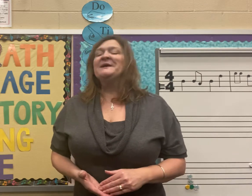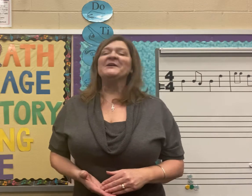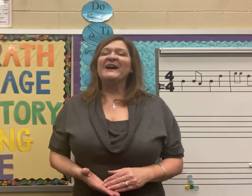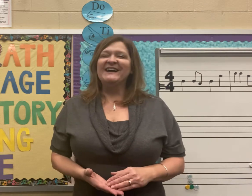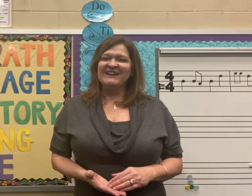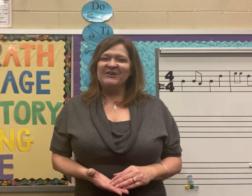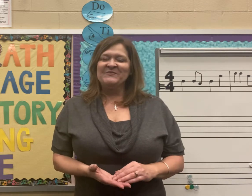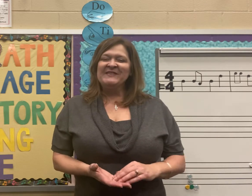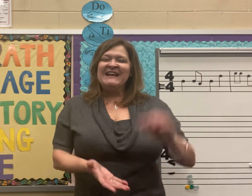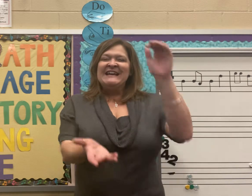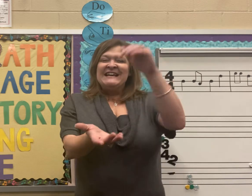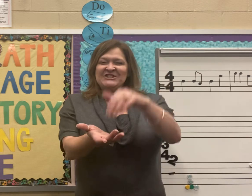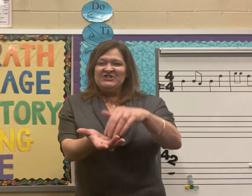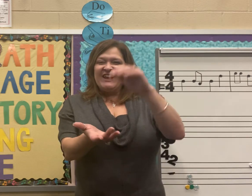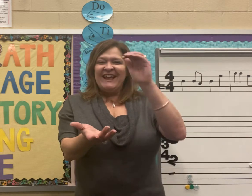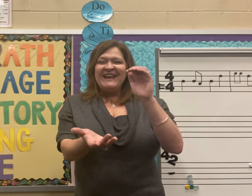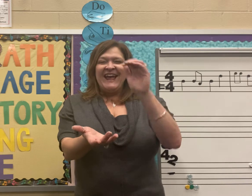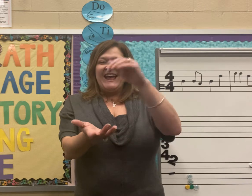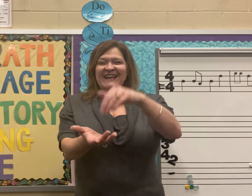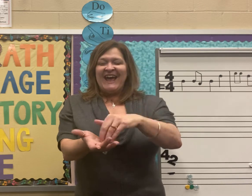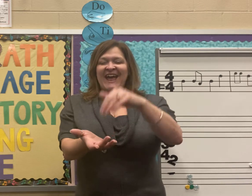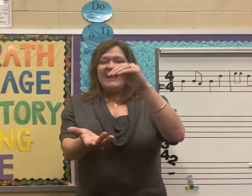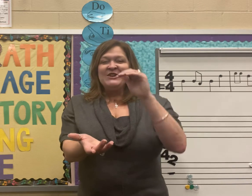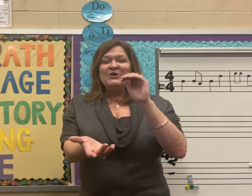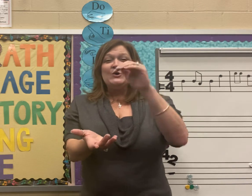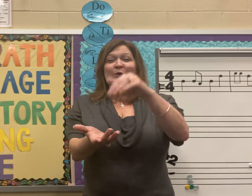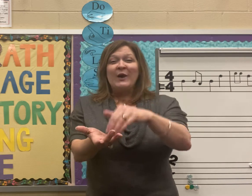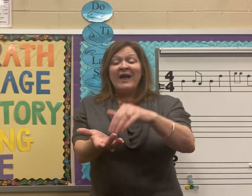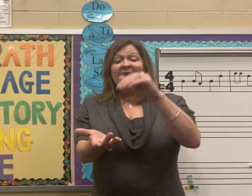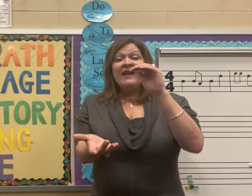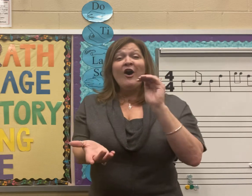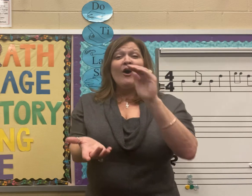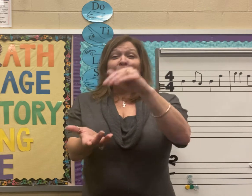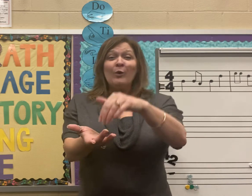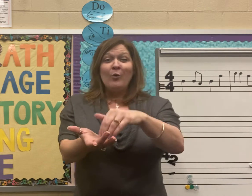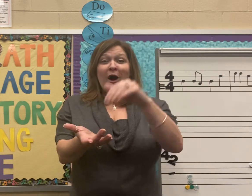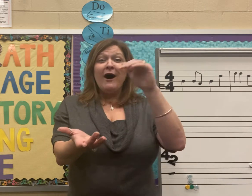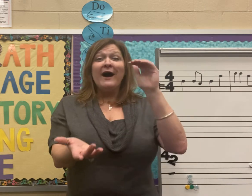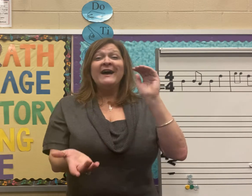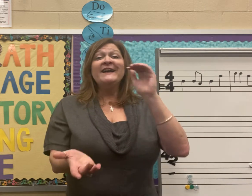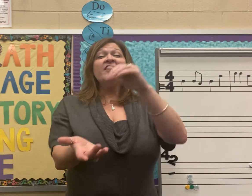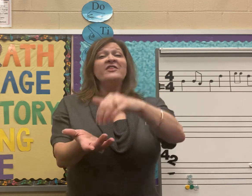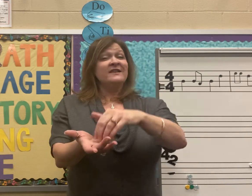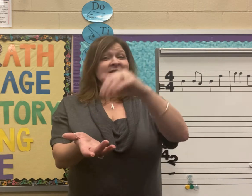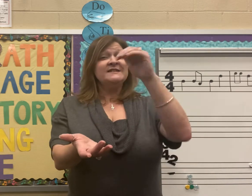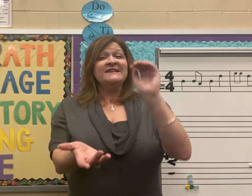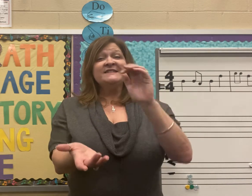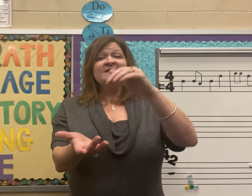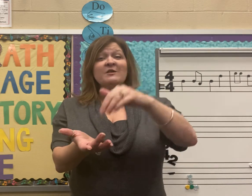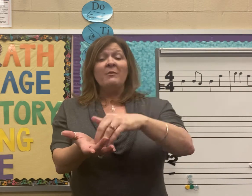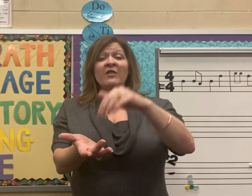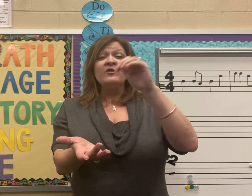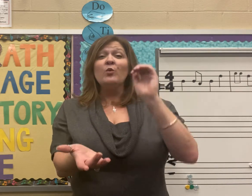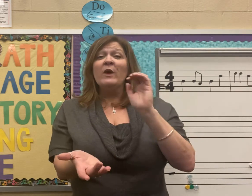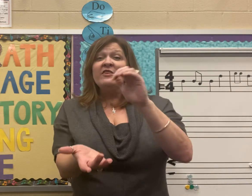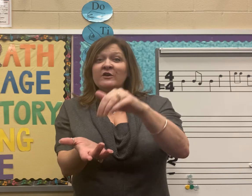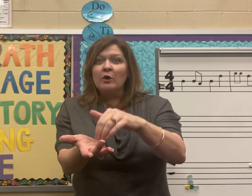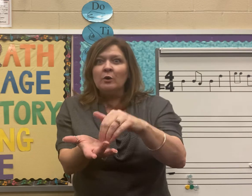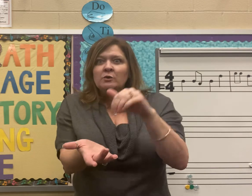Here I go. J-A-N-U-A-R-Y. This is the month when the cold